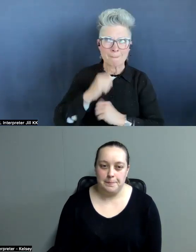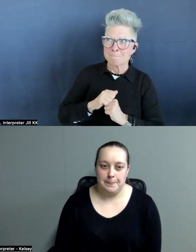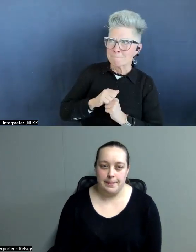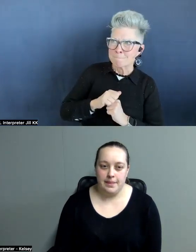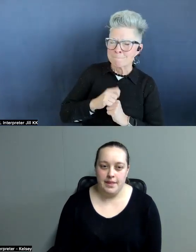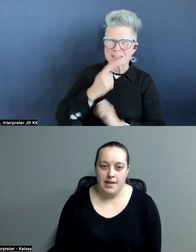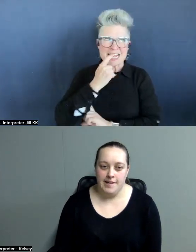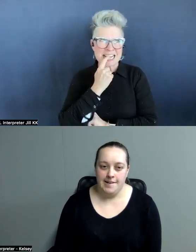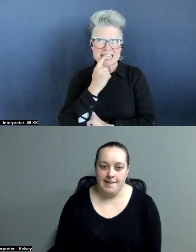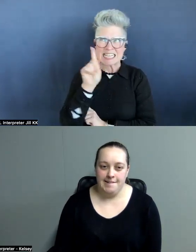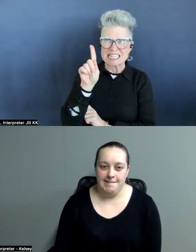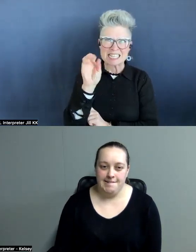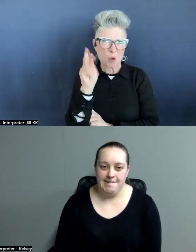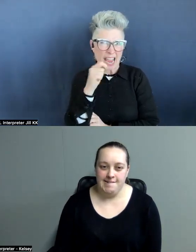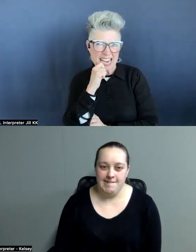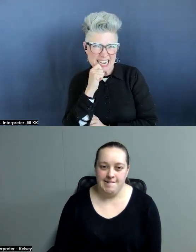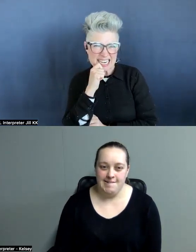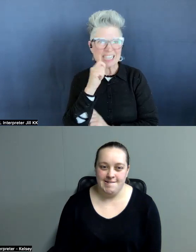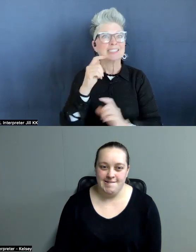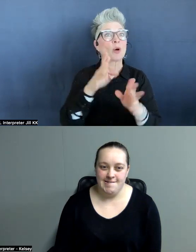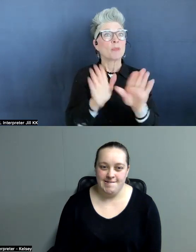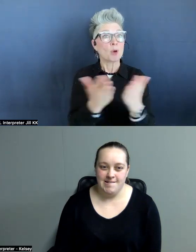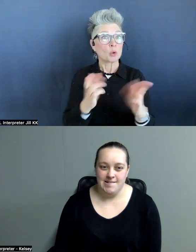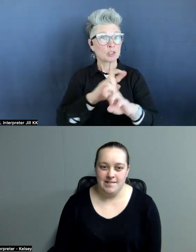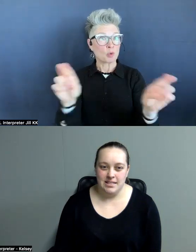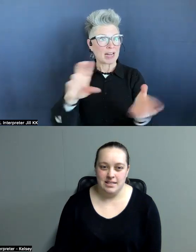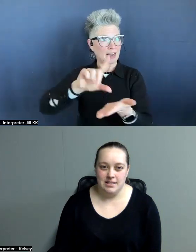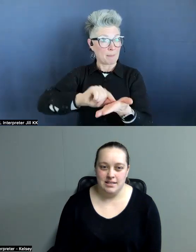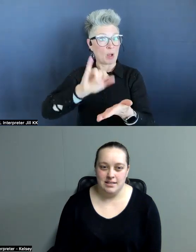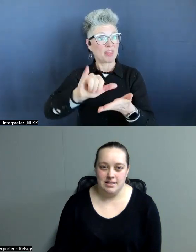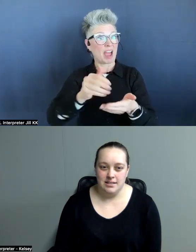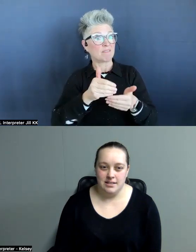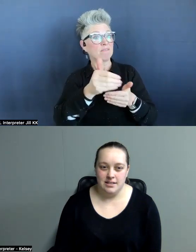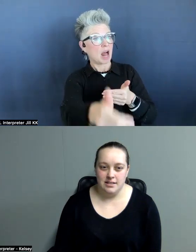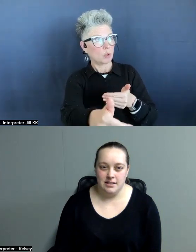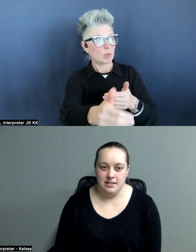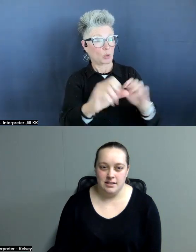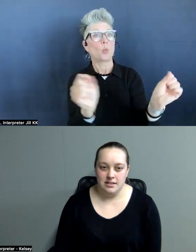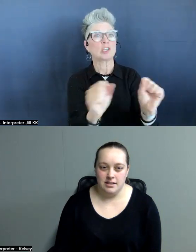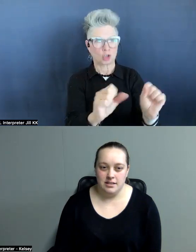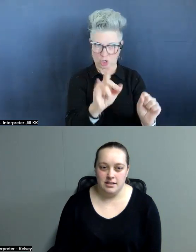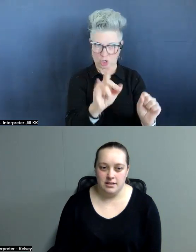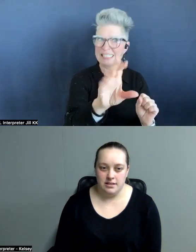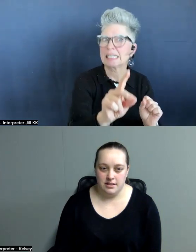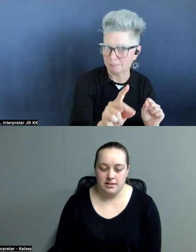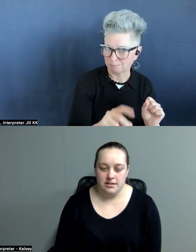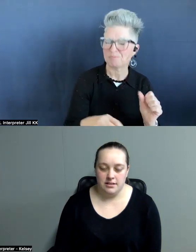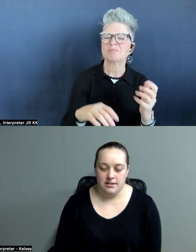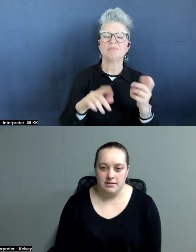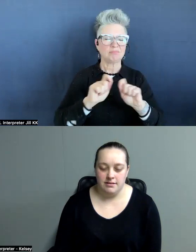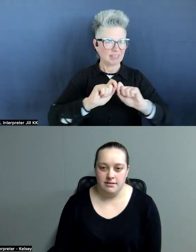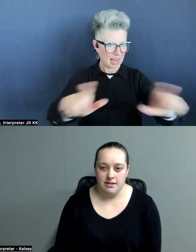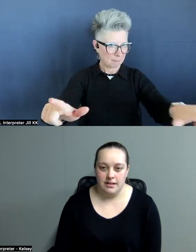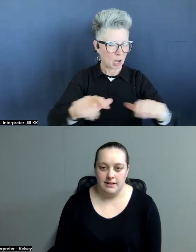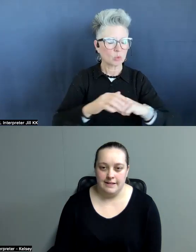So the book was set to come out, um, that following winter and it did, it came out. And then